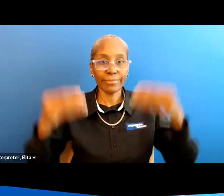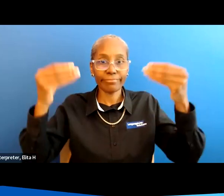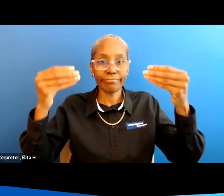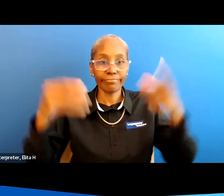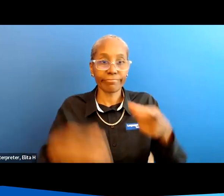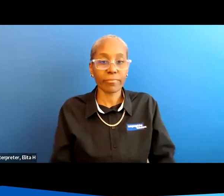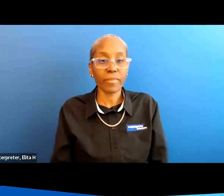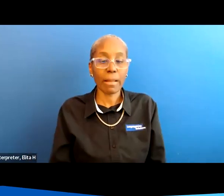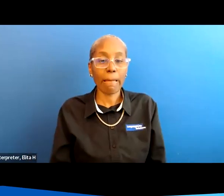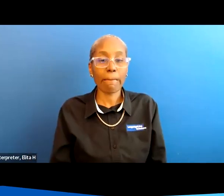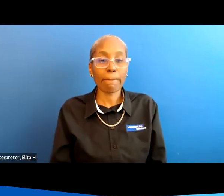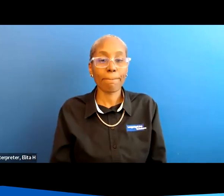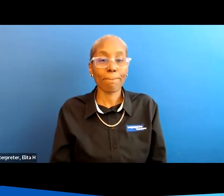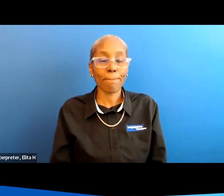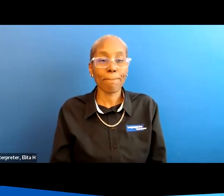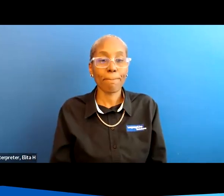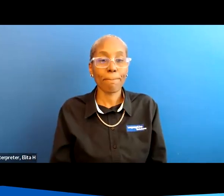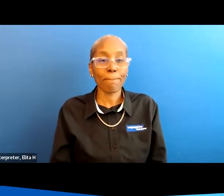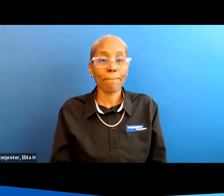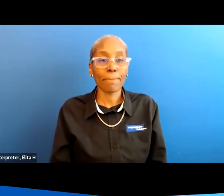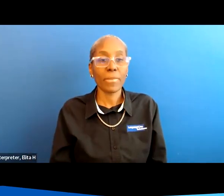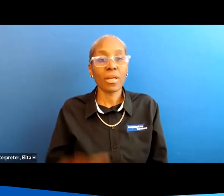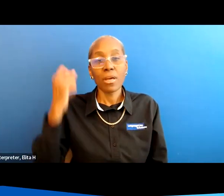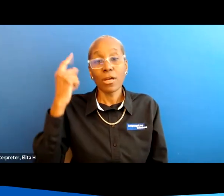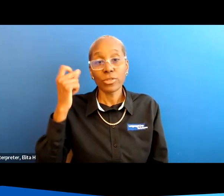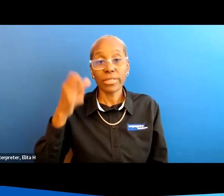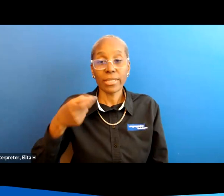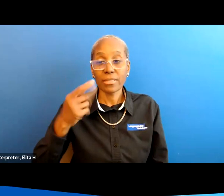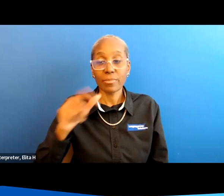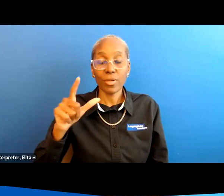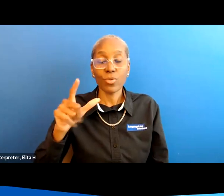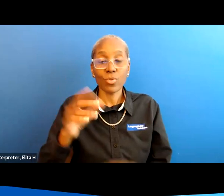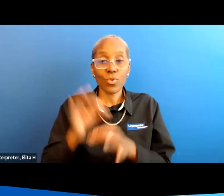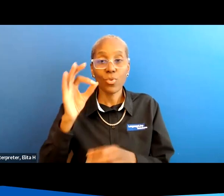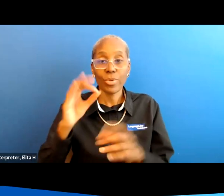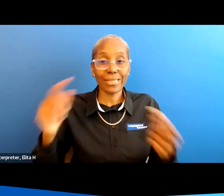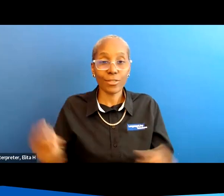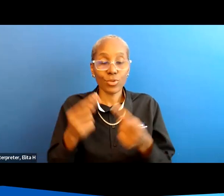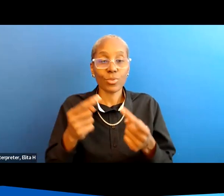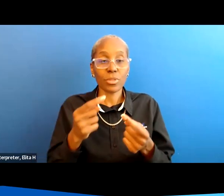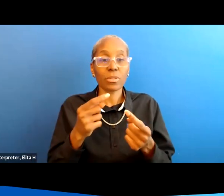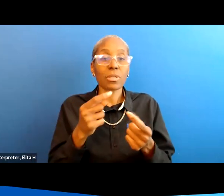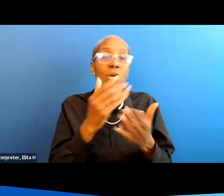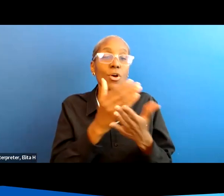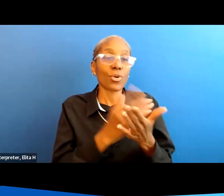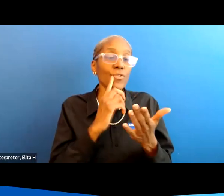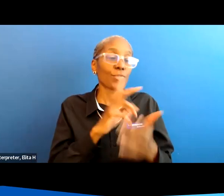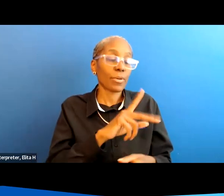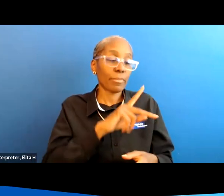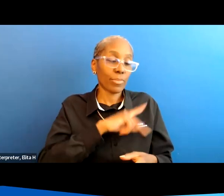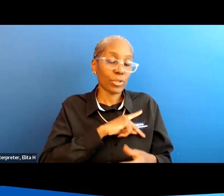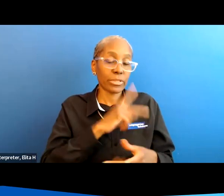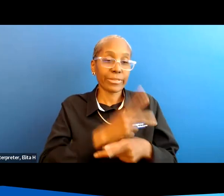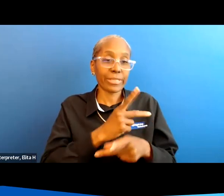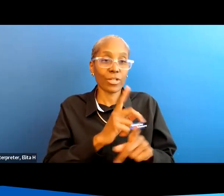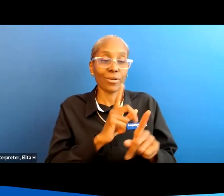here um but it's understanding spinal cord injury a course for personal care assistance so a lot of people